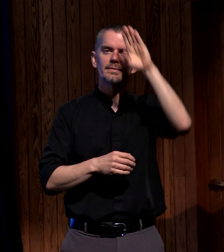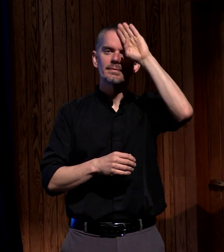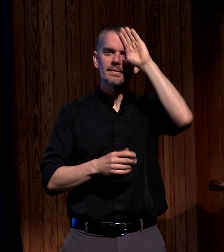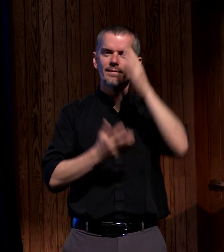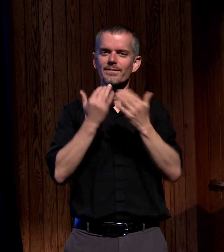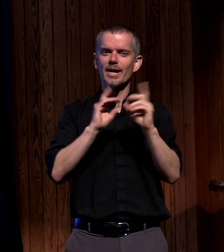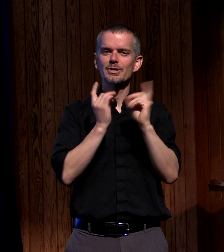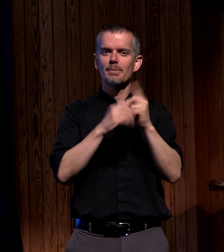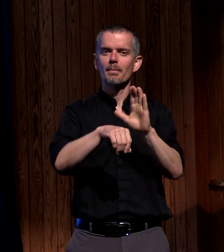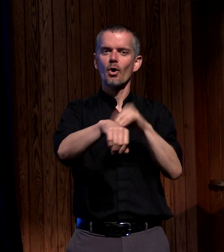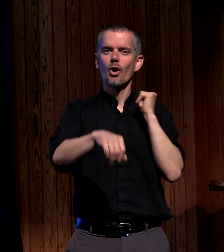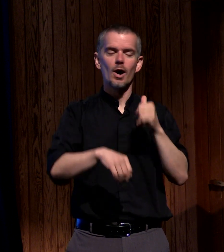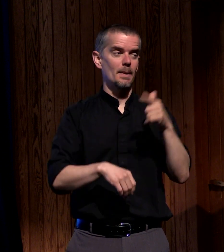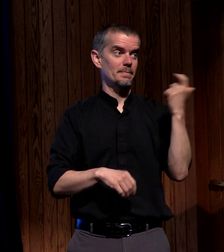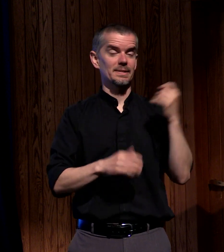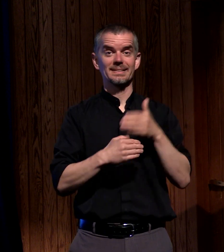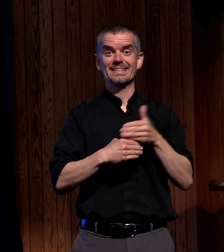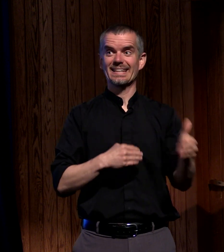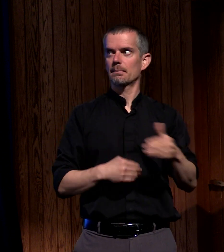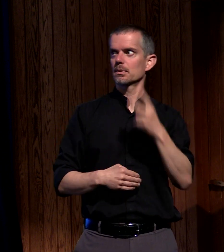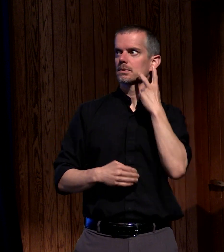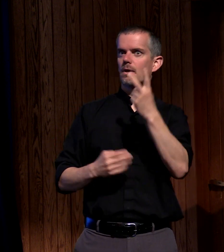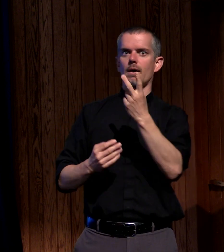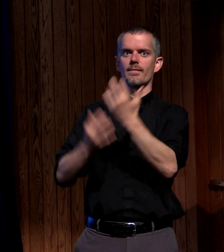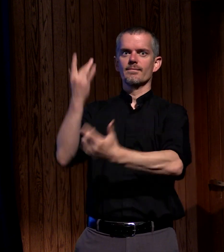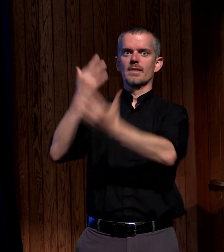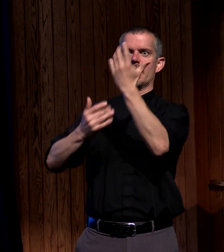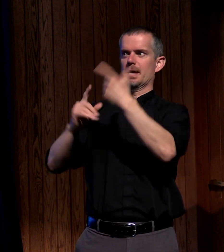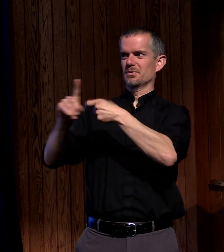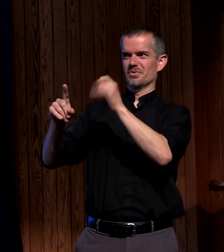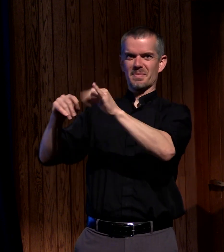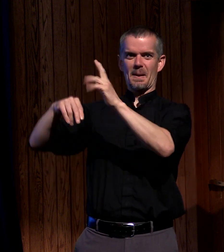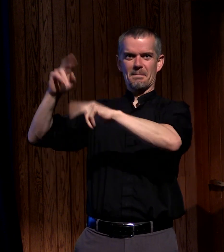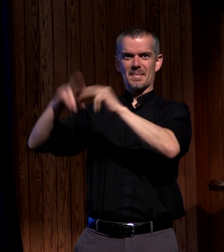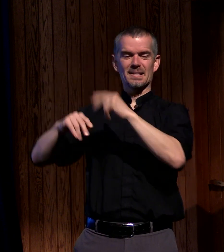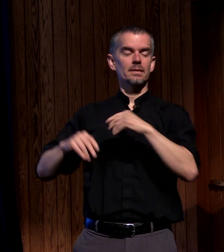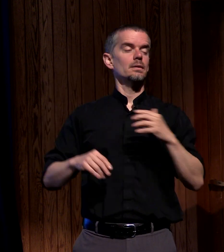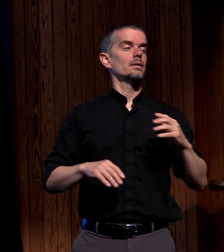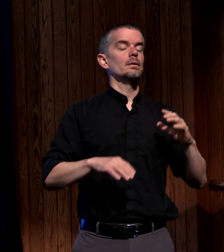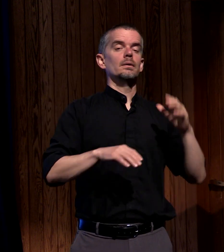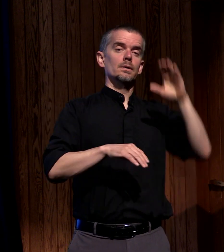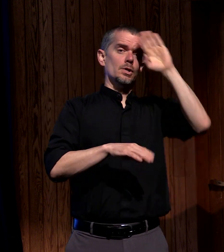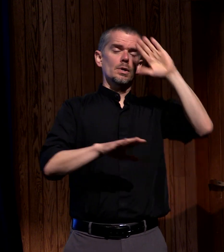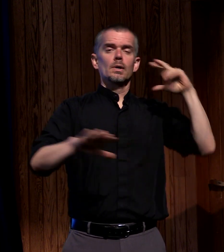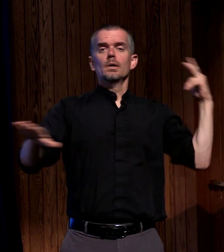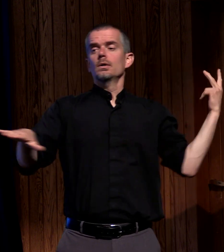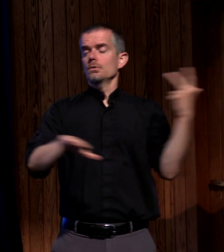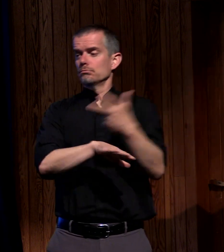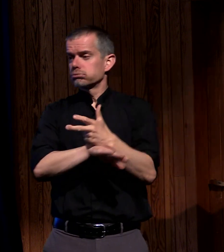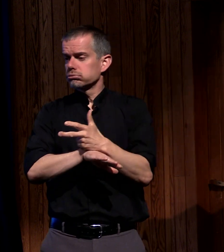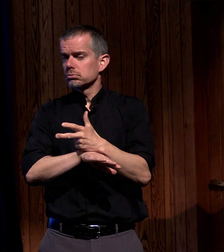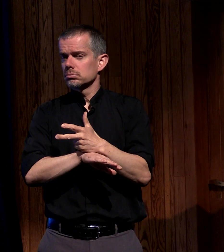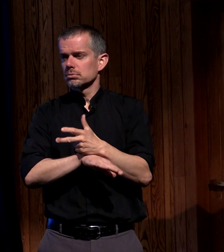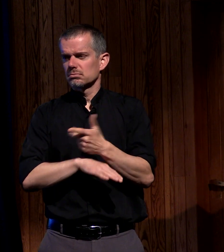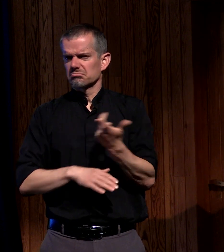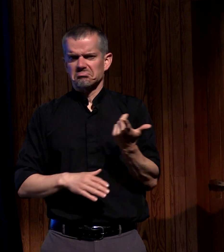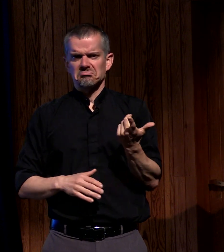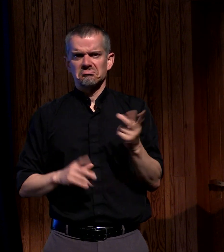neighbors saw flames of fire coming out of the building but when the firemen showed up what they saw were the people of God